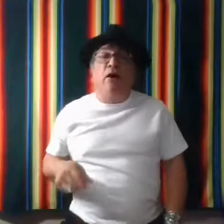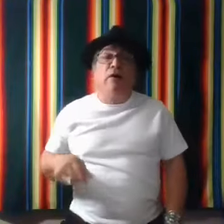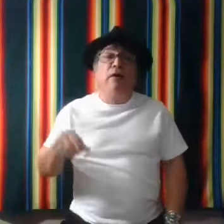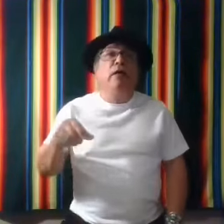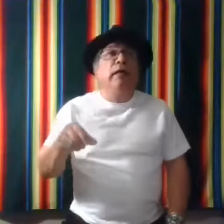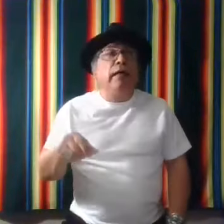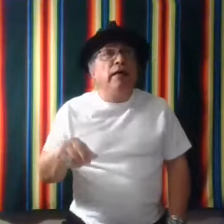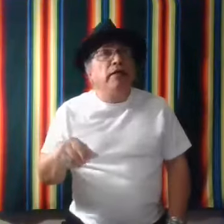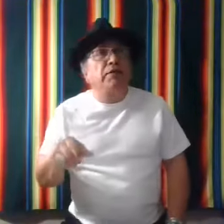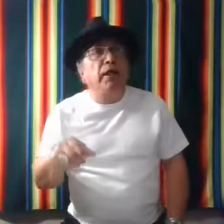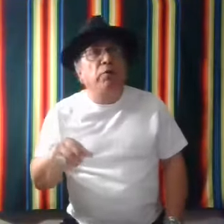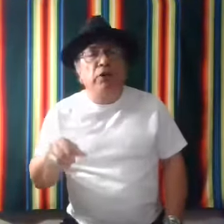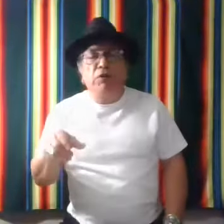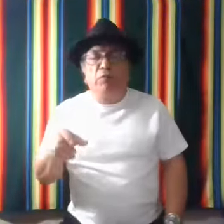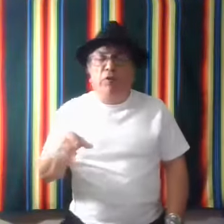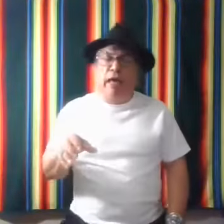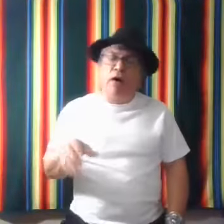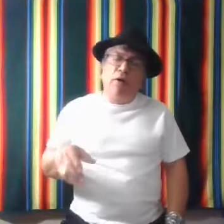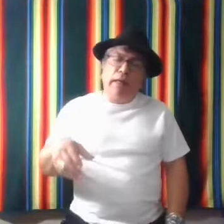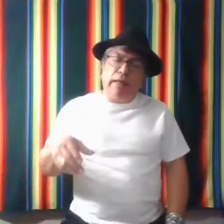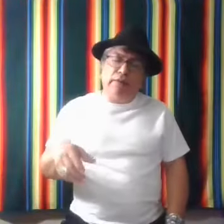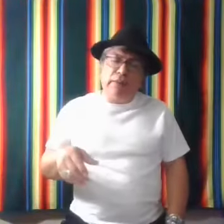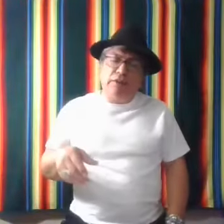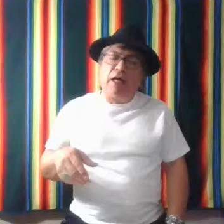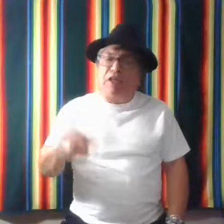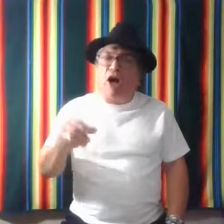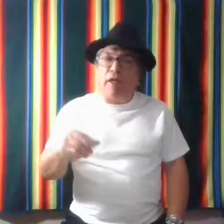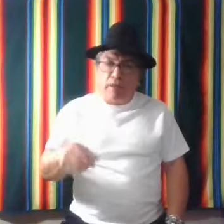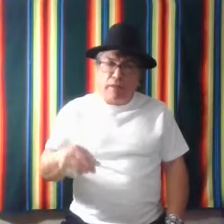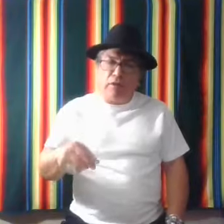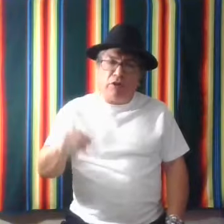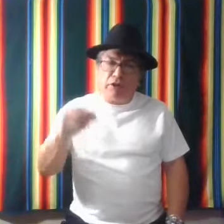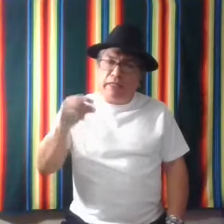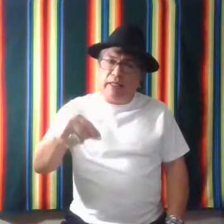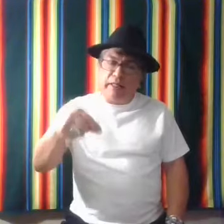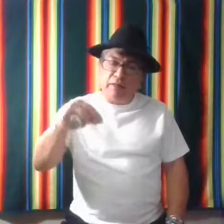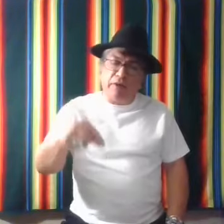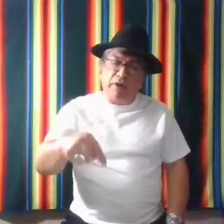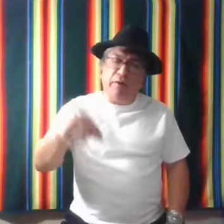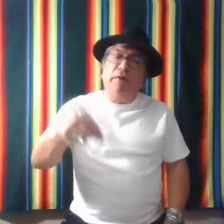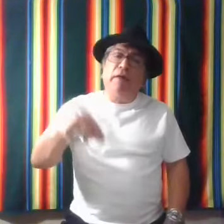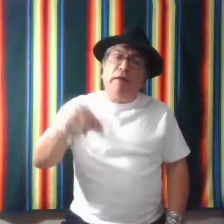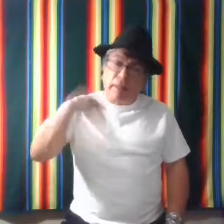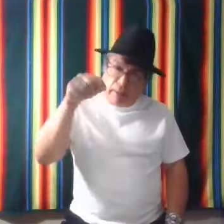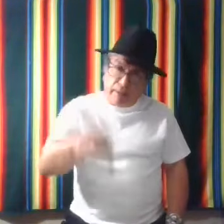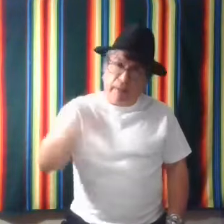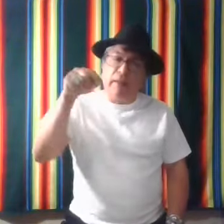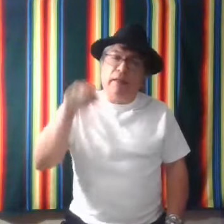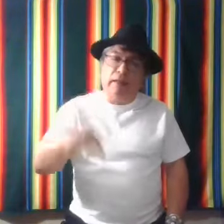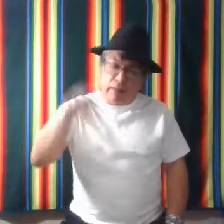Now, uh, the sign that we use for now is, is like a dot. You just take that index finger and like